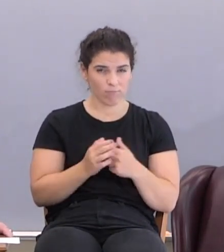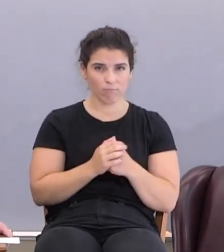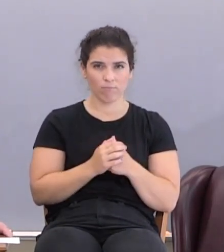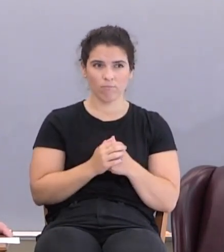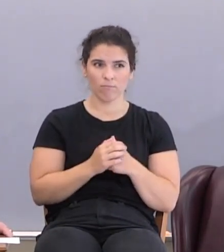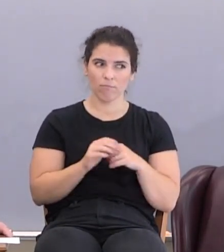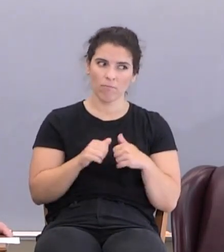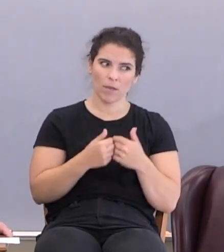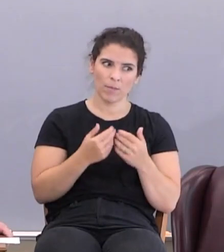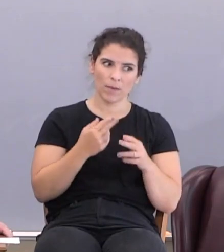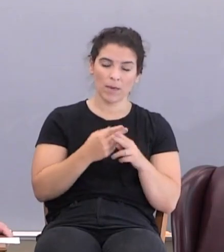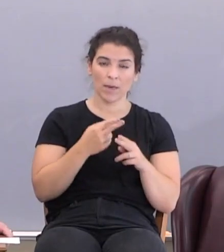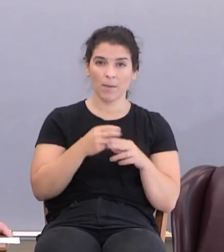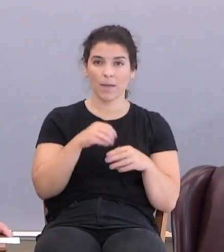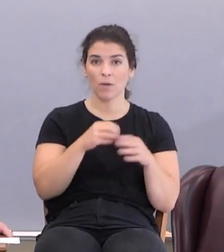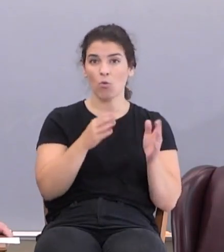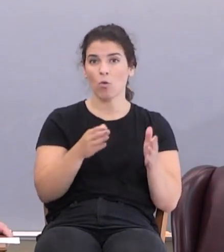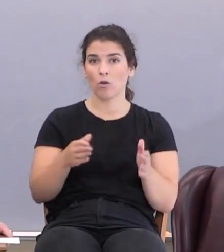How about naming them in order?